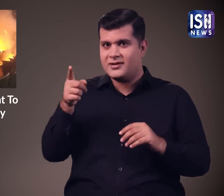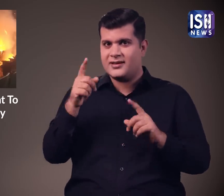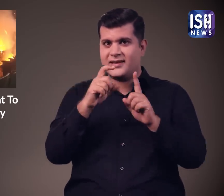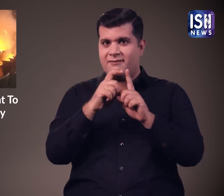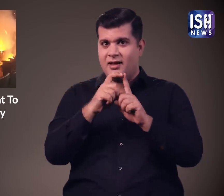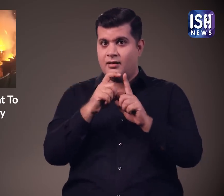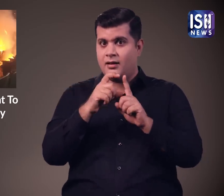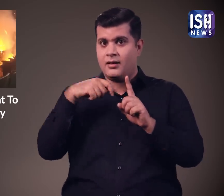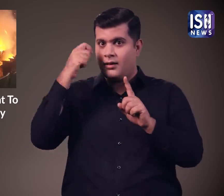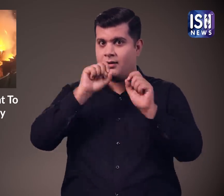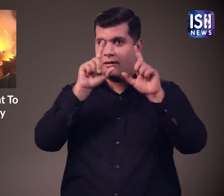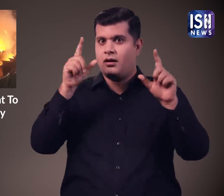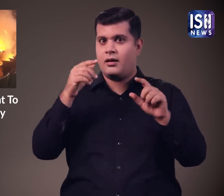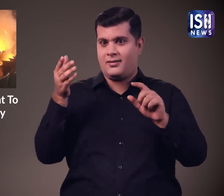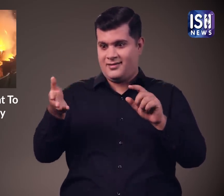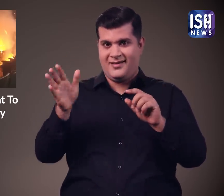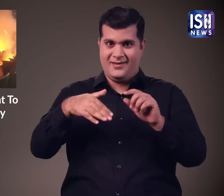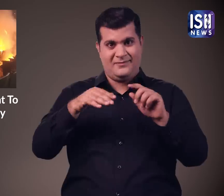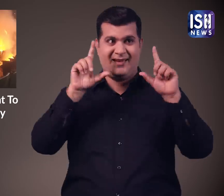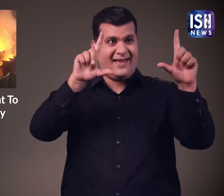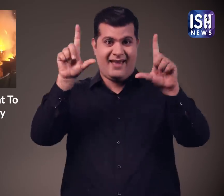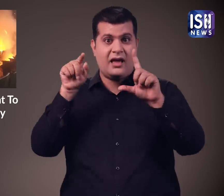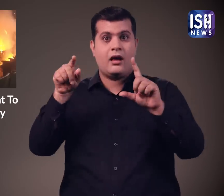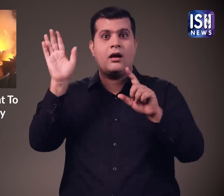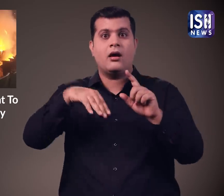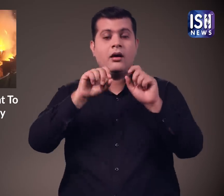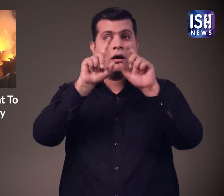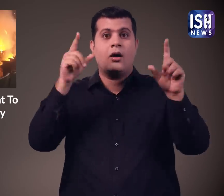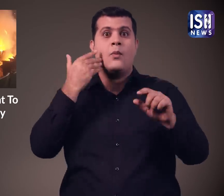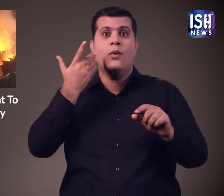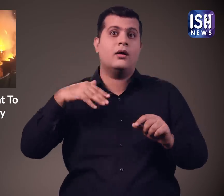Devara is slated to have a Pan India release on 5th April 2024.